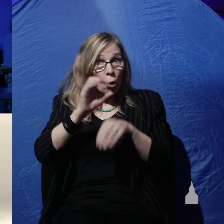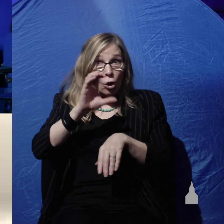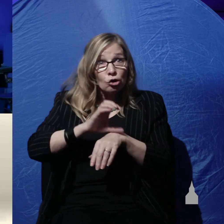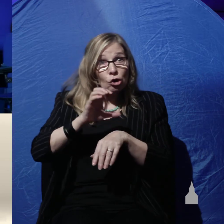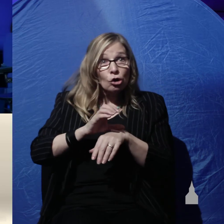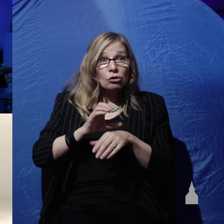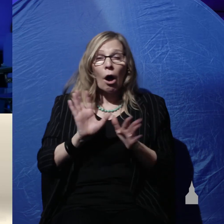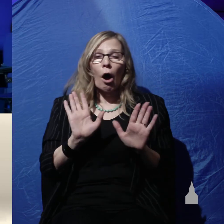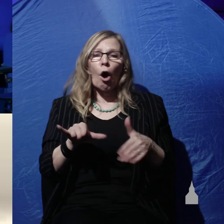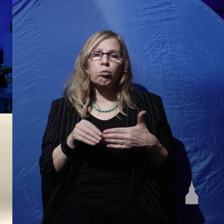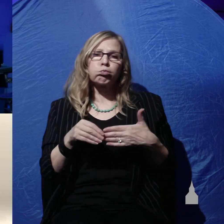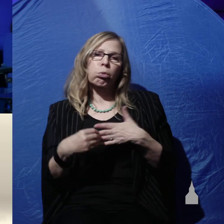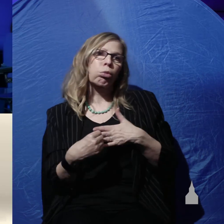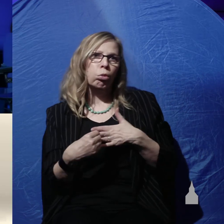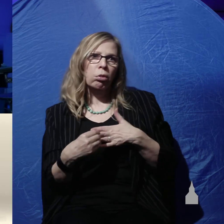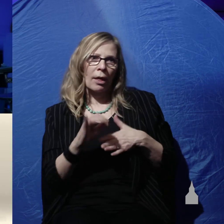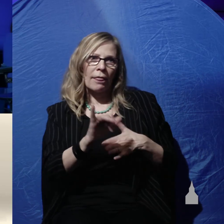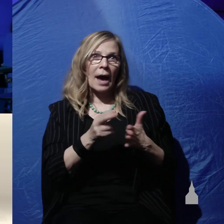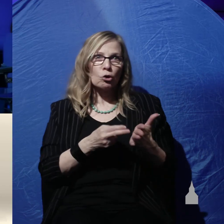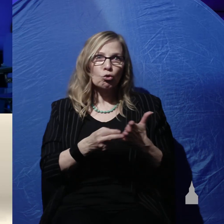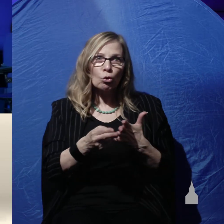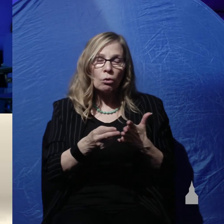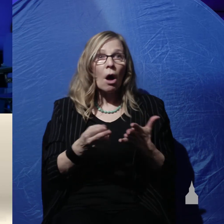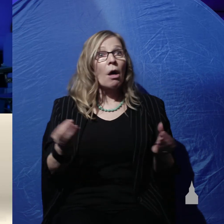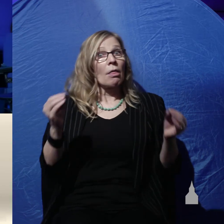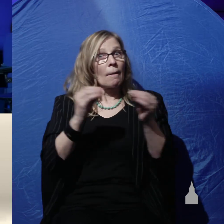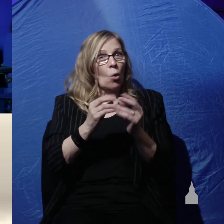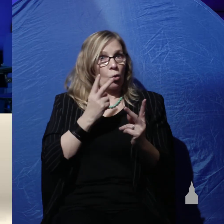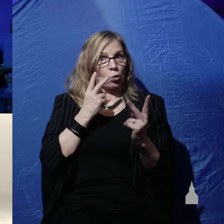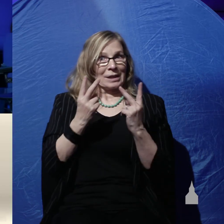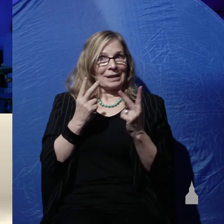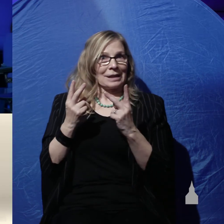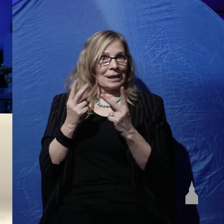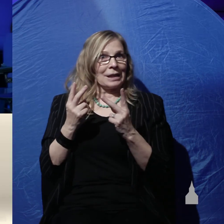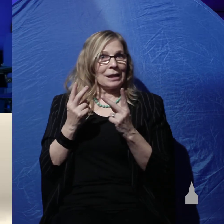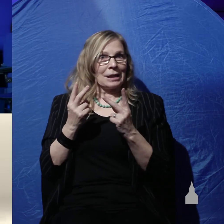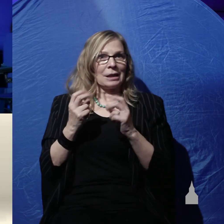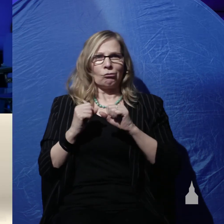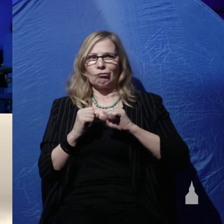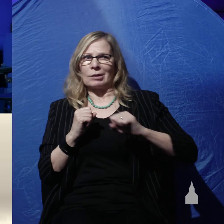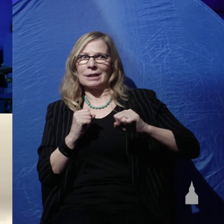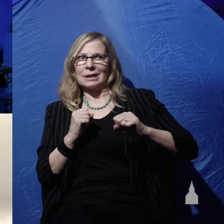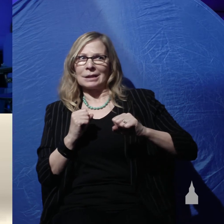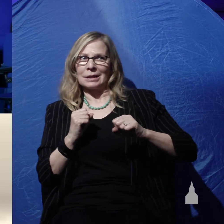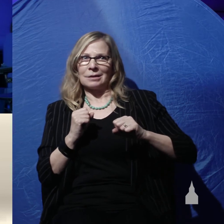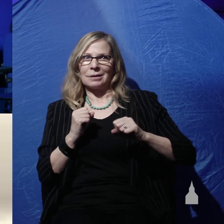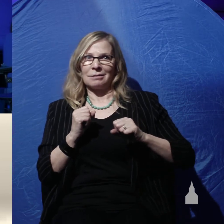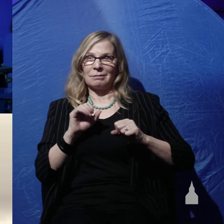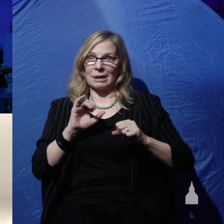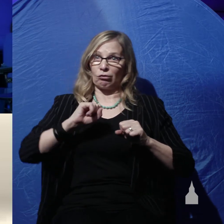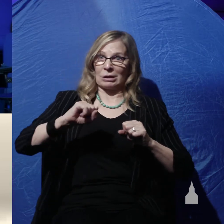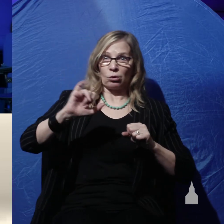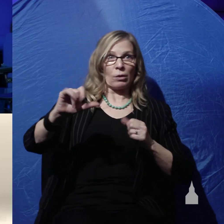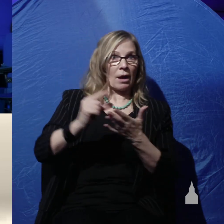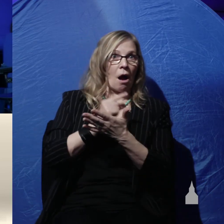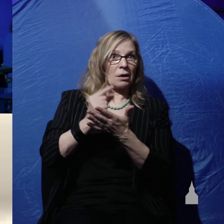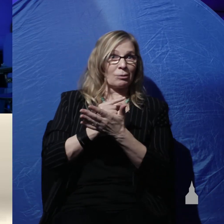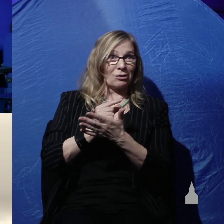compromised the truth of Genesis the more we have seen a resistance to the gospel and liberal churches and